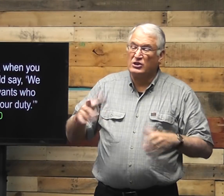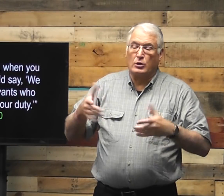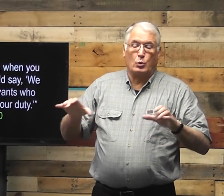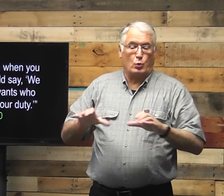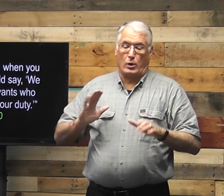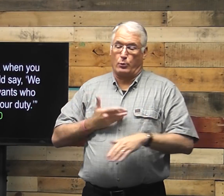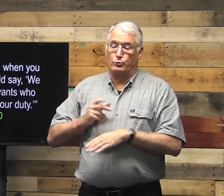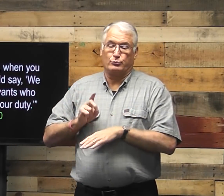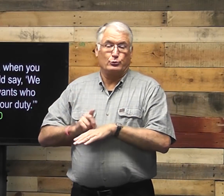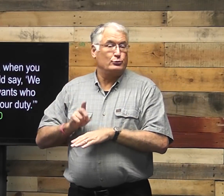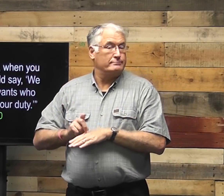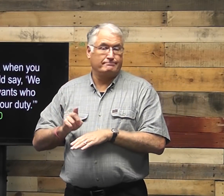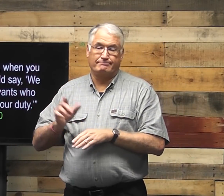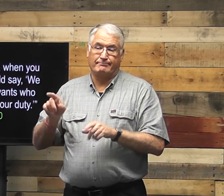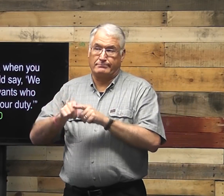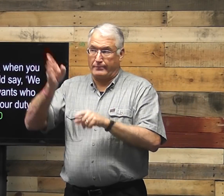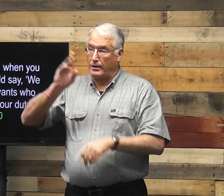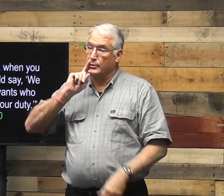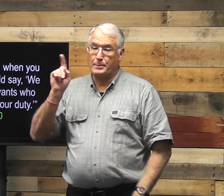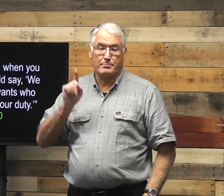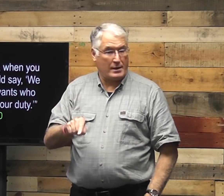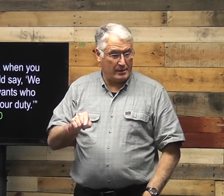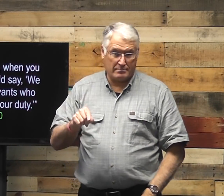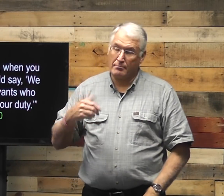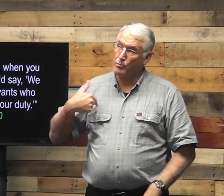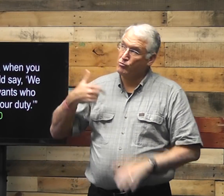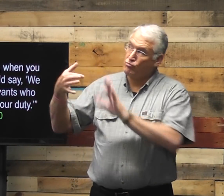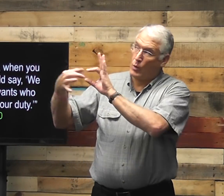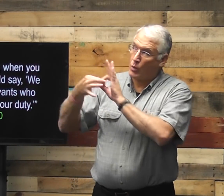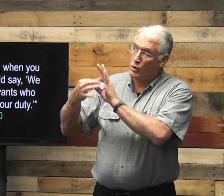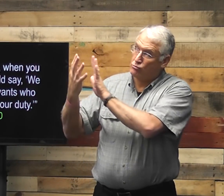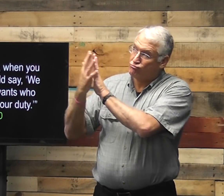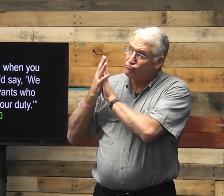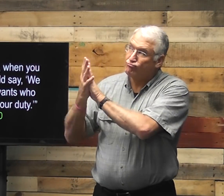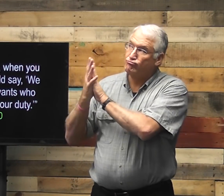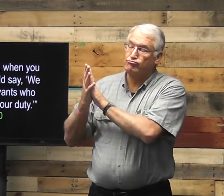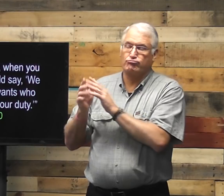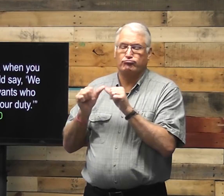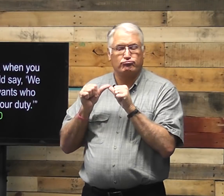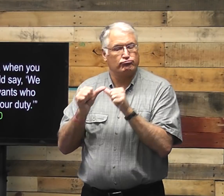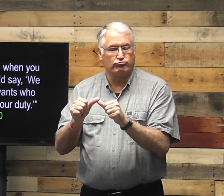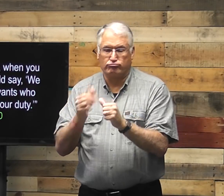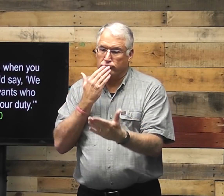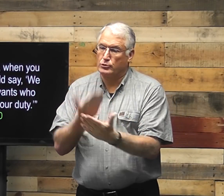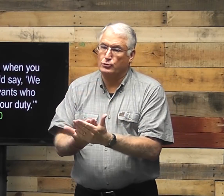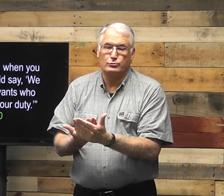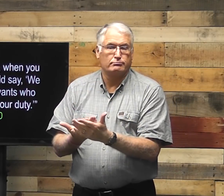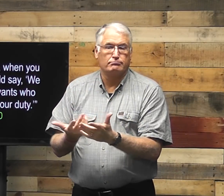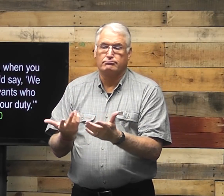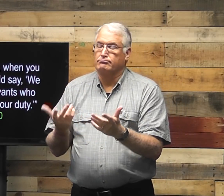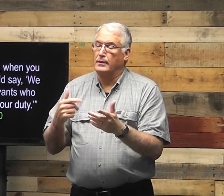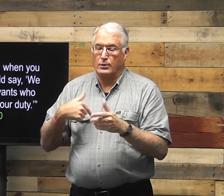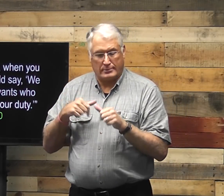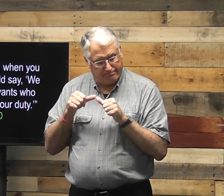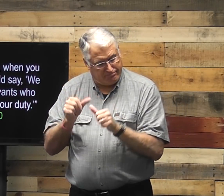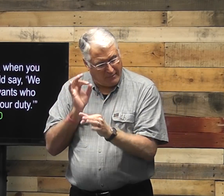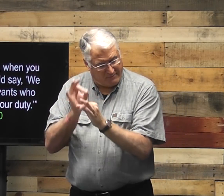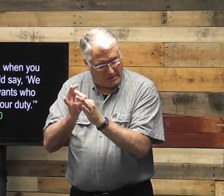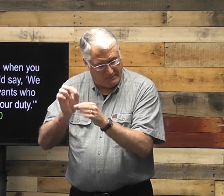what the world thinks. We're just doing our duty as God commanded. Our relationship remains strong and good,